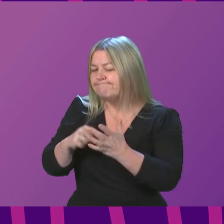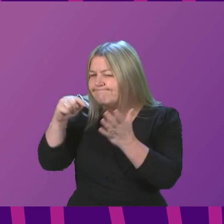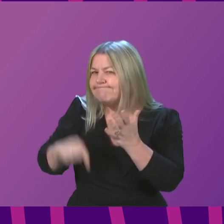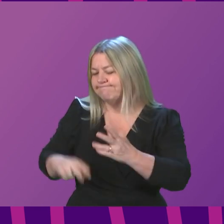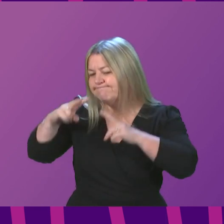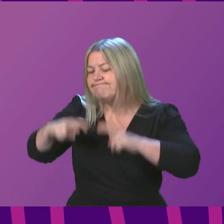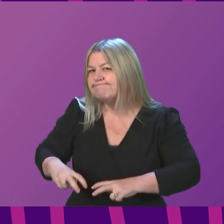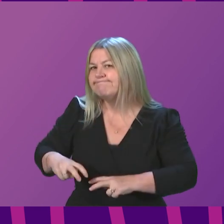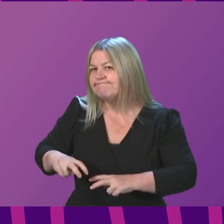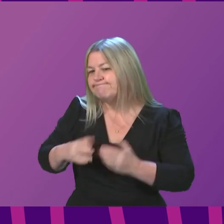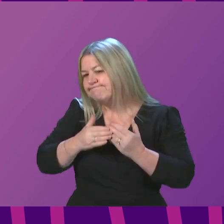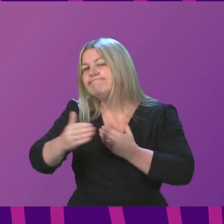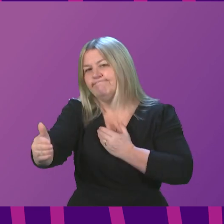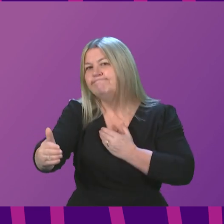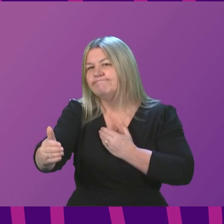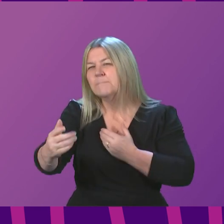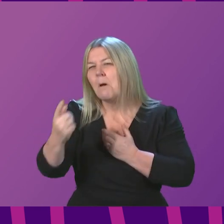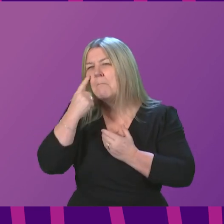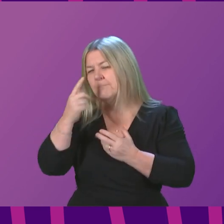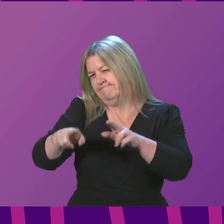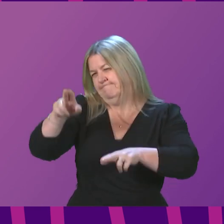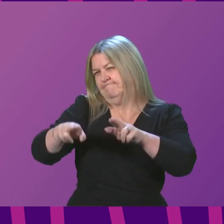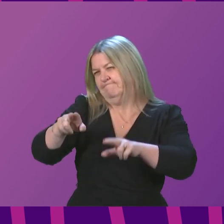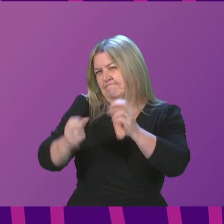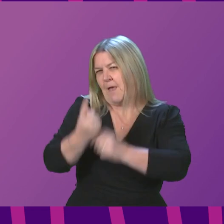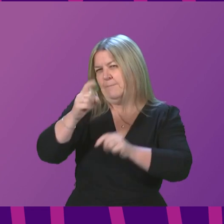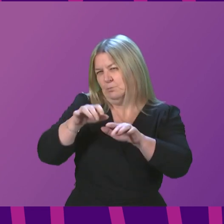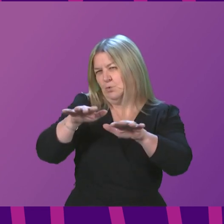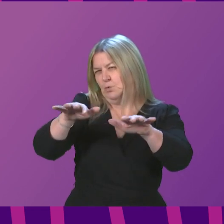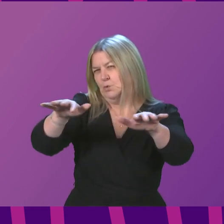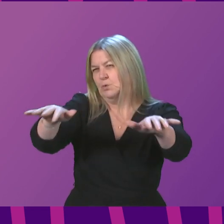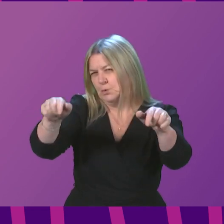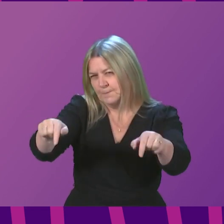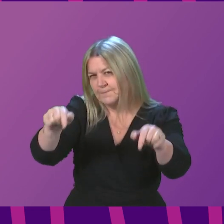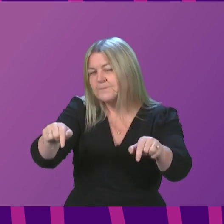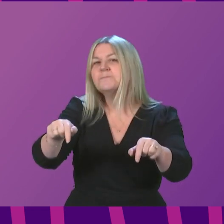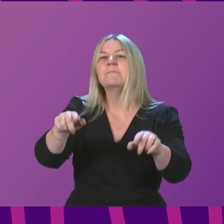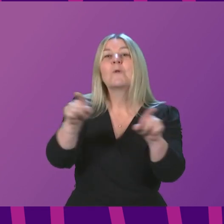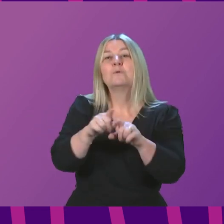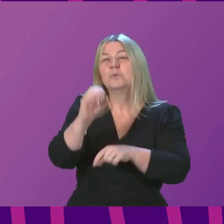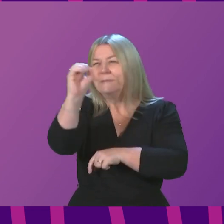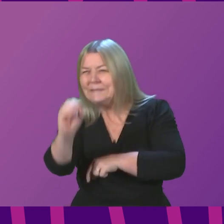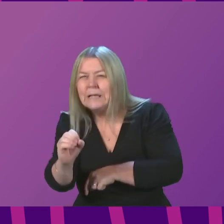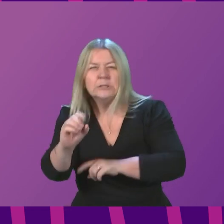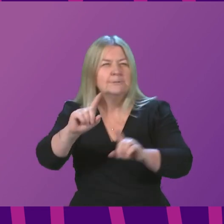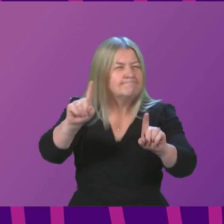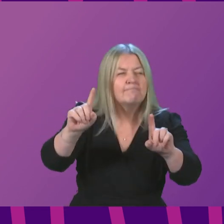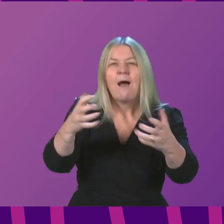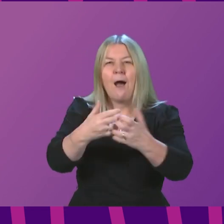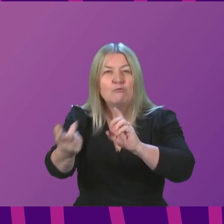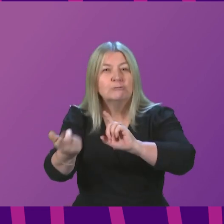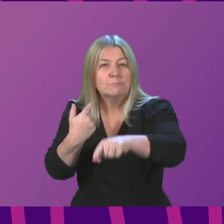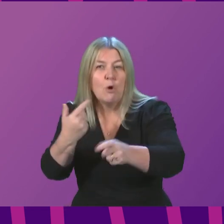of this wave of infection and the continued necessity and proportionality of our response. I will also briefly